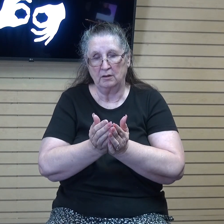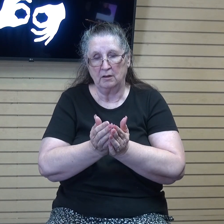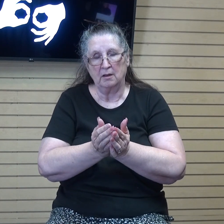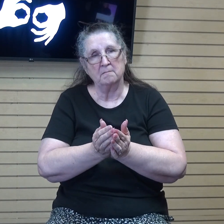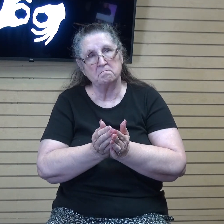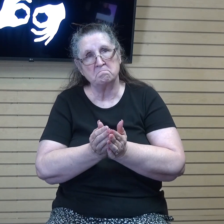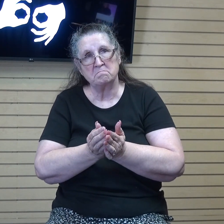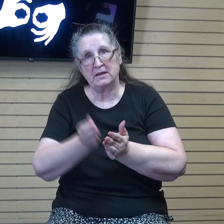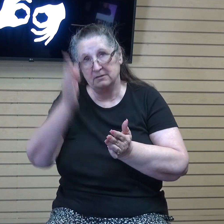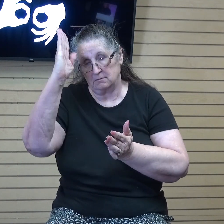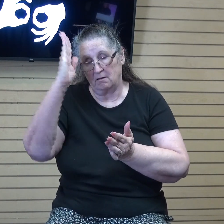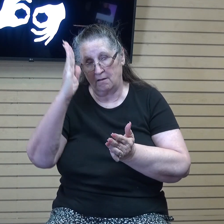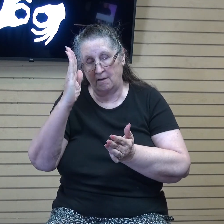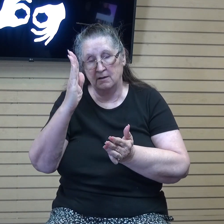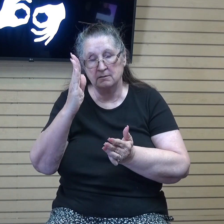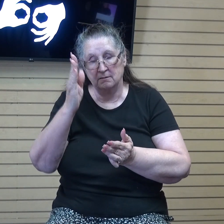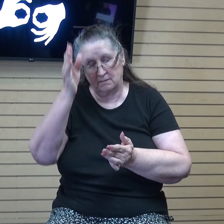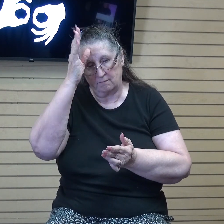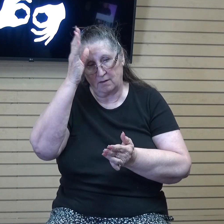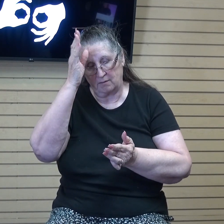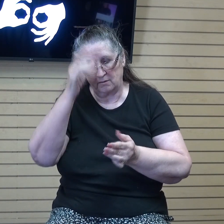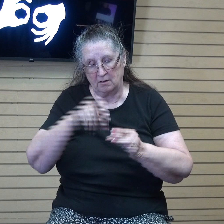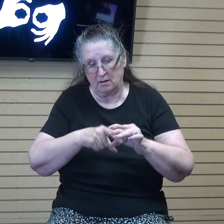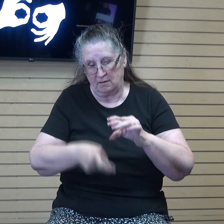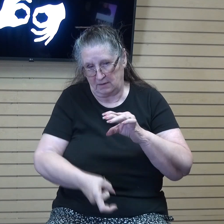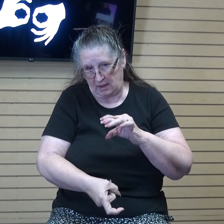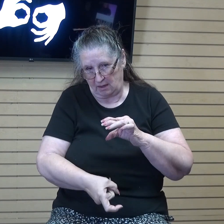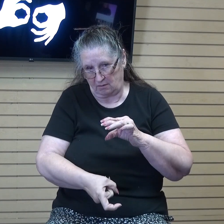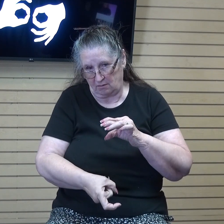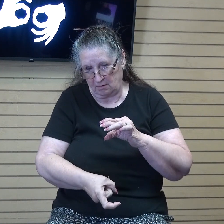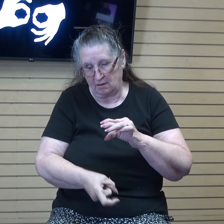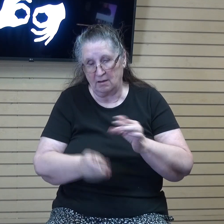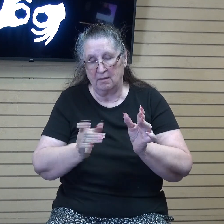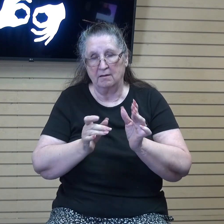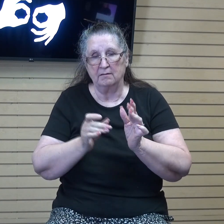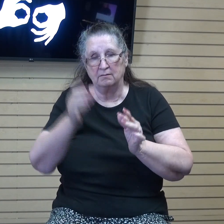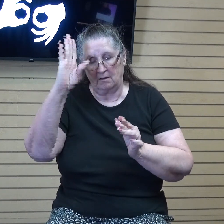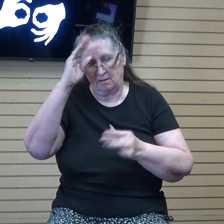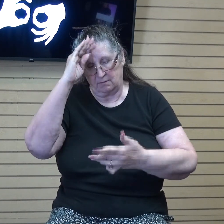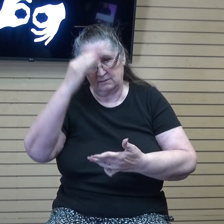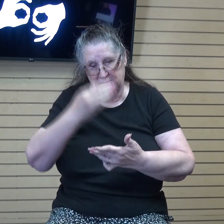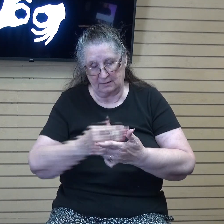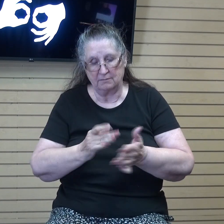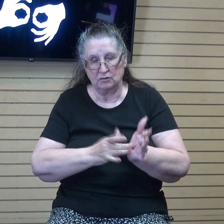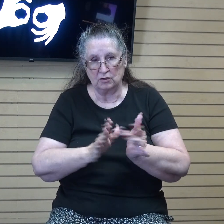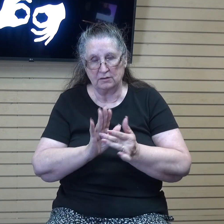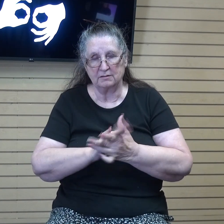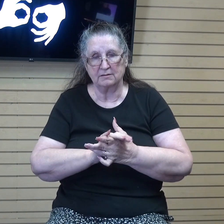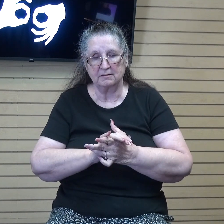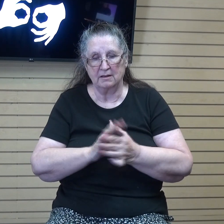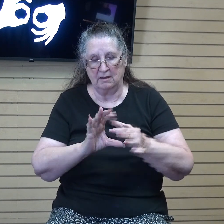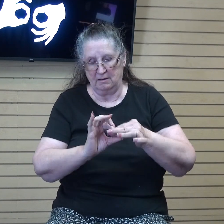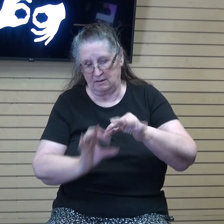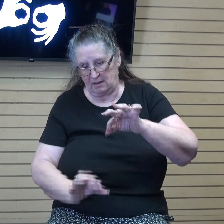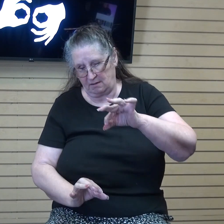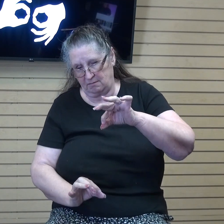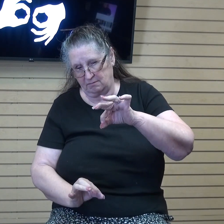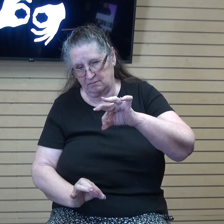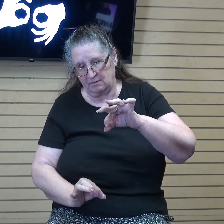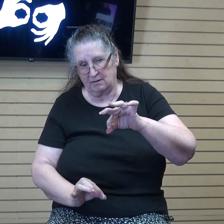God the Father. The anchor can be looked at as God the Son. The cable or chain can be looked at as God the